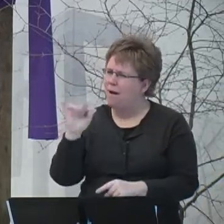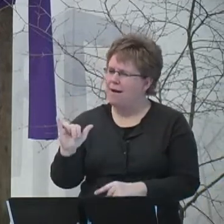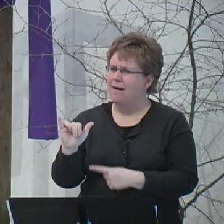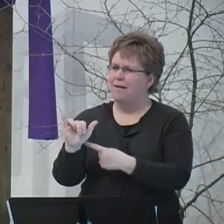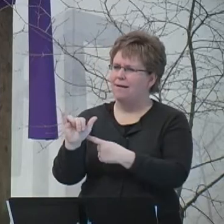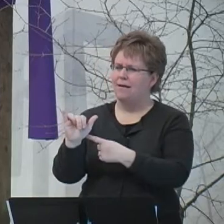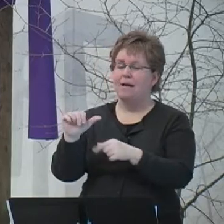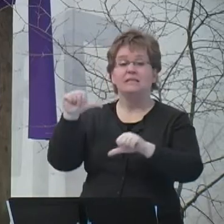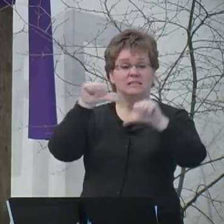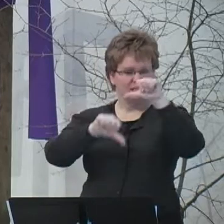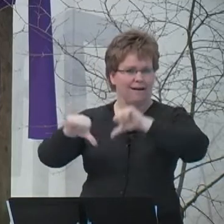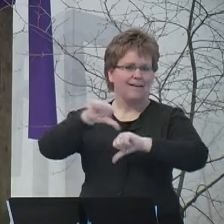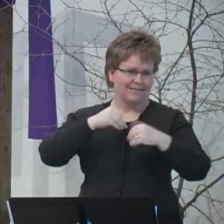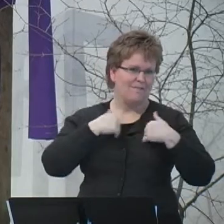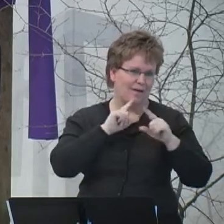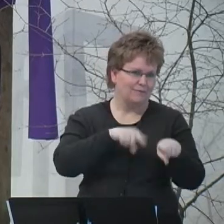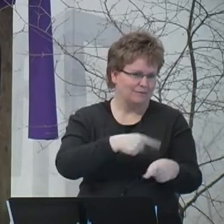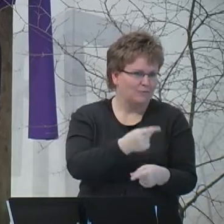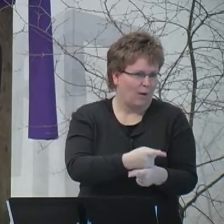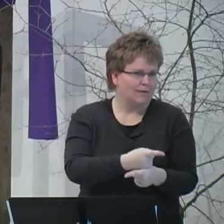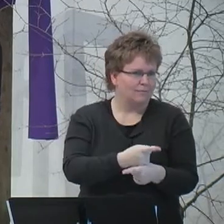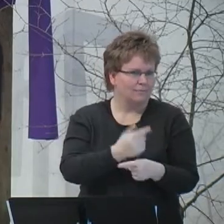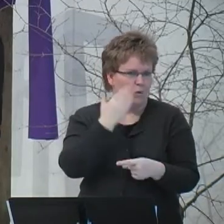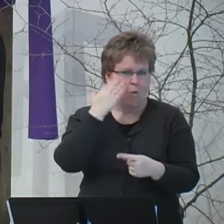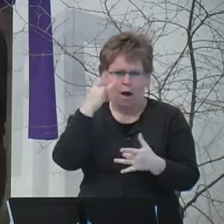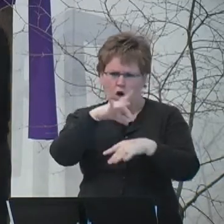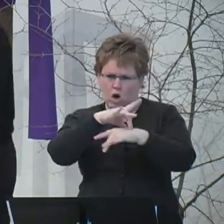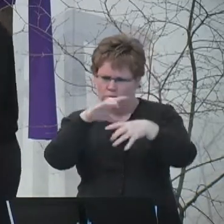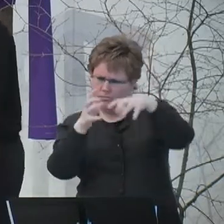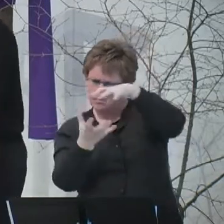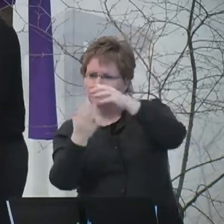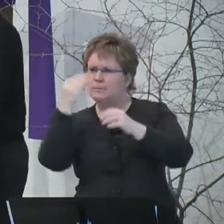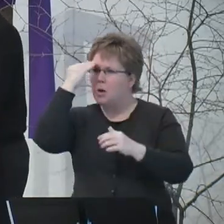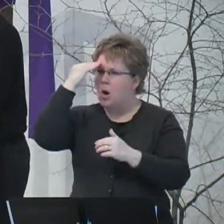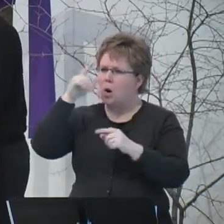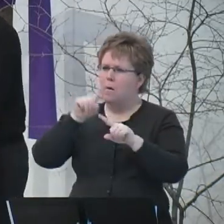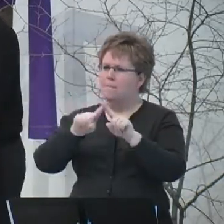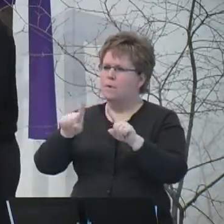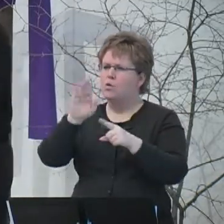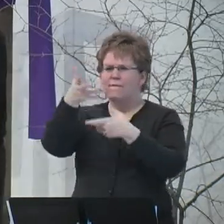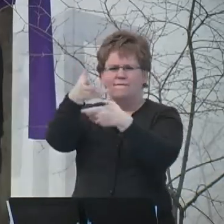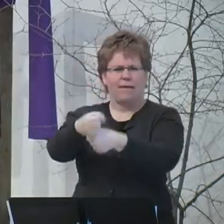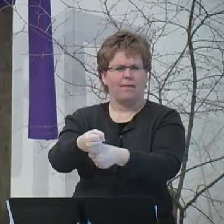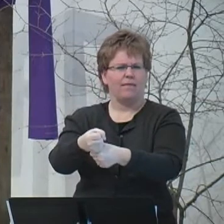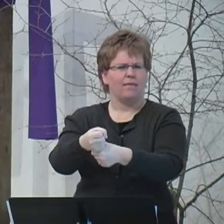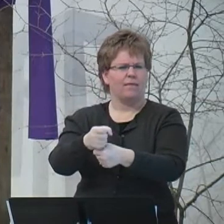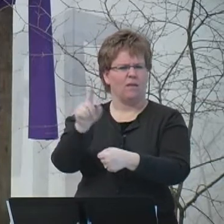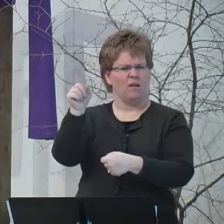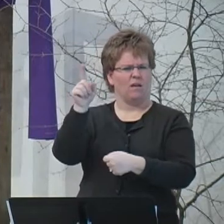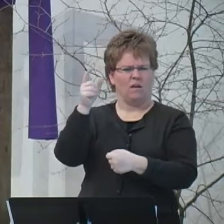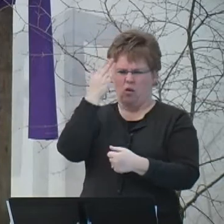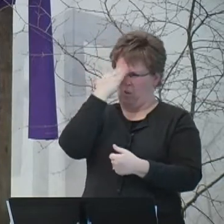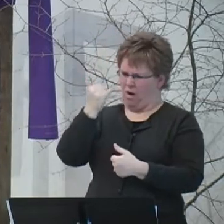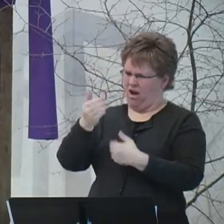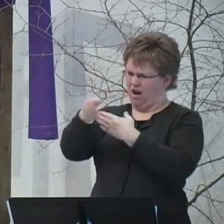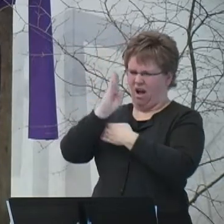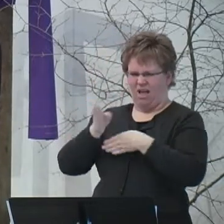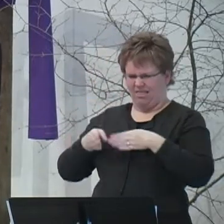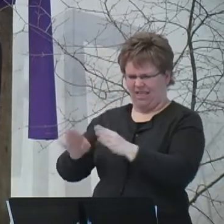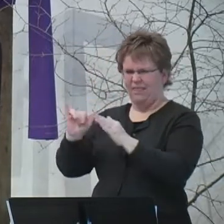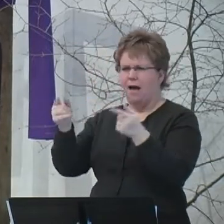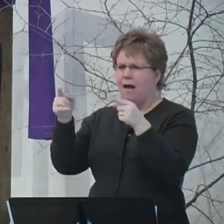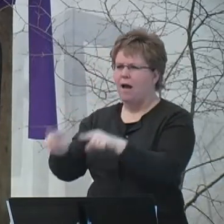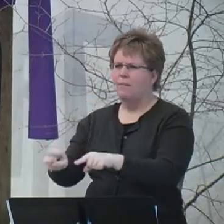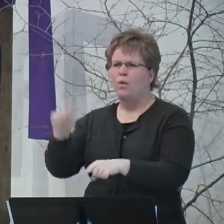know, science gives us answers, but we also ask questions of our faith. You know, where is God when things like this happen?